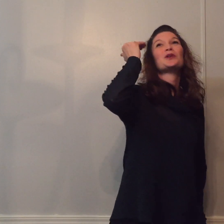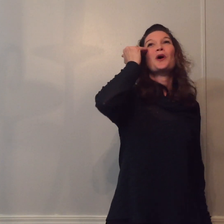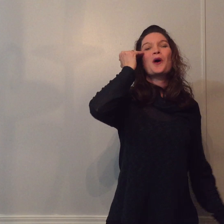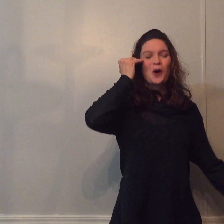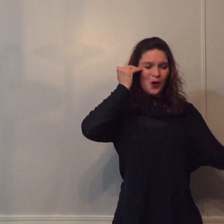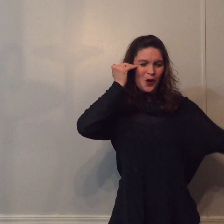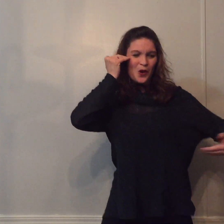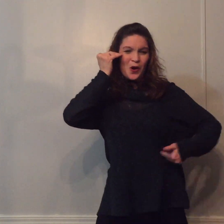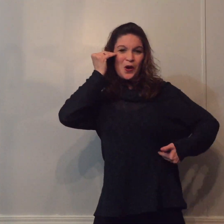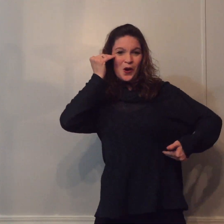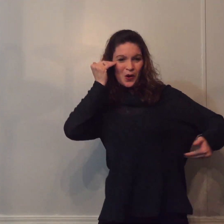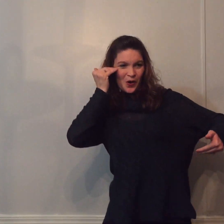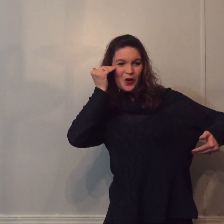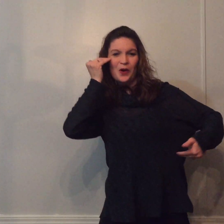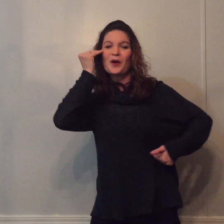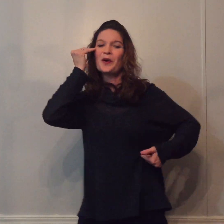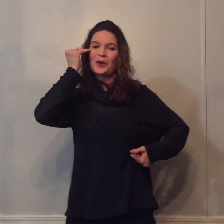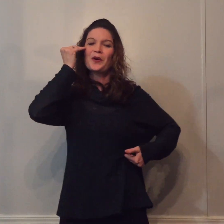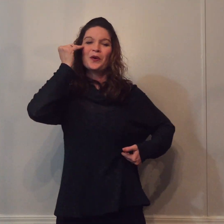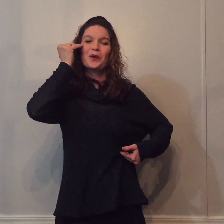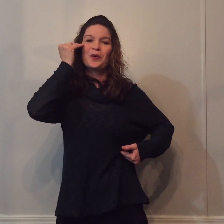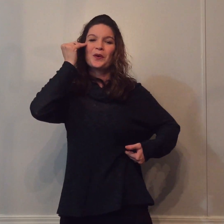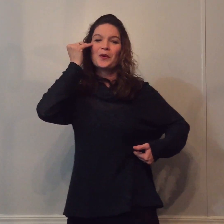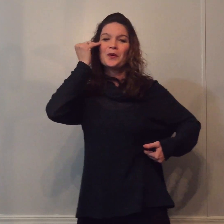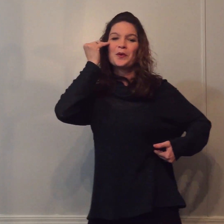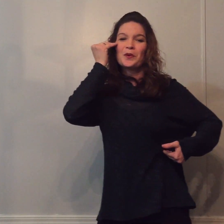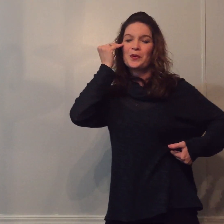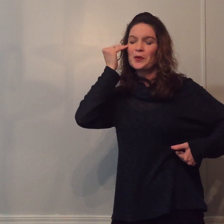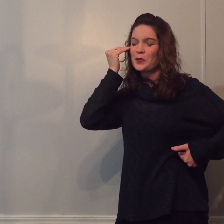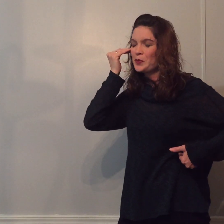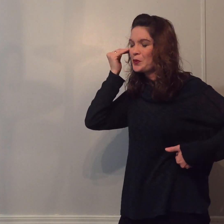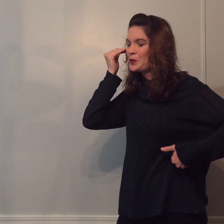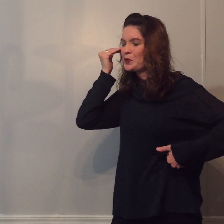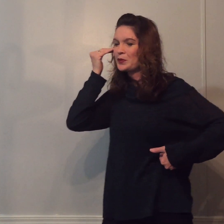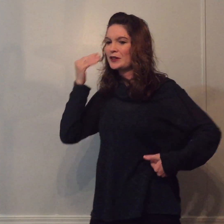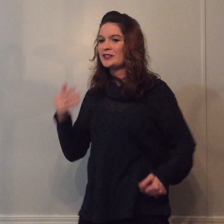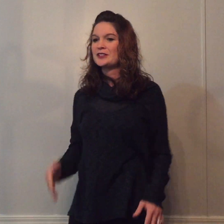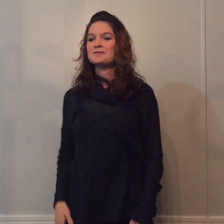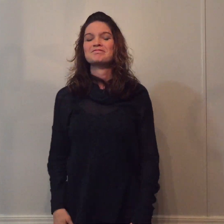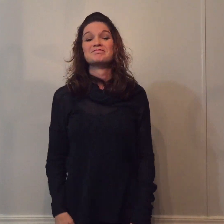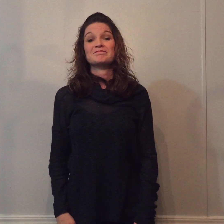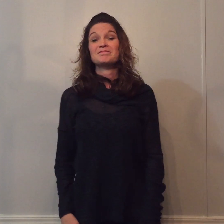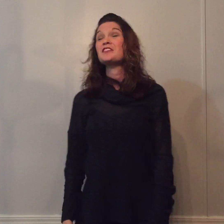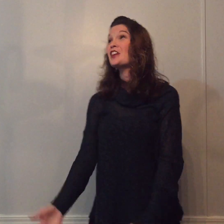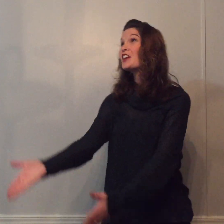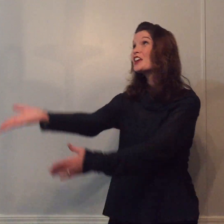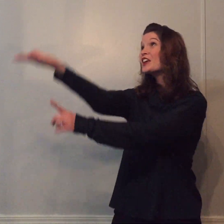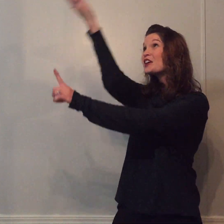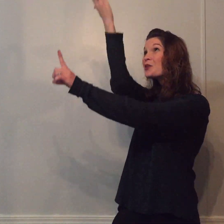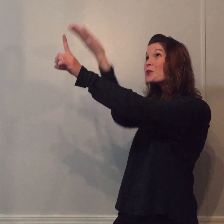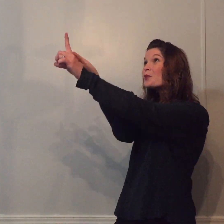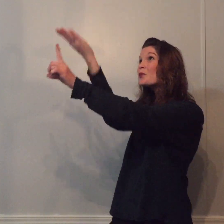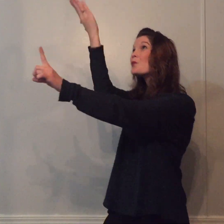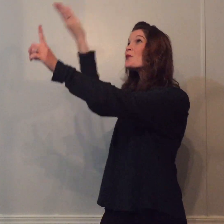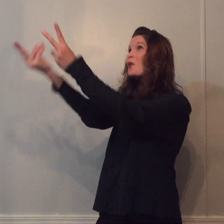know, he wanted,